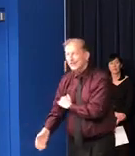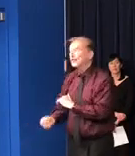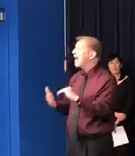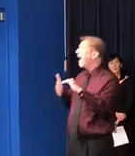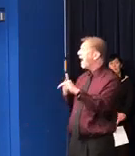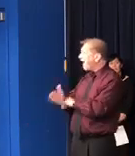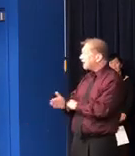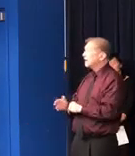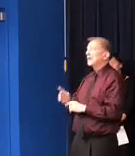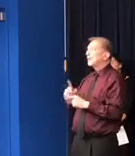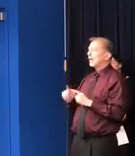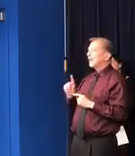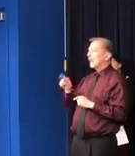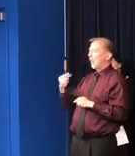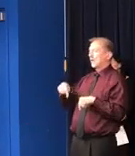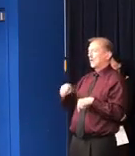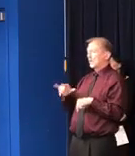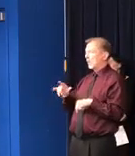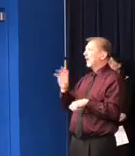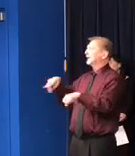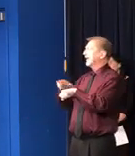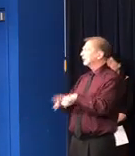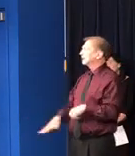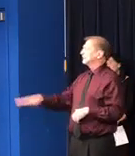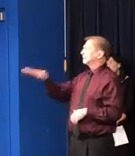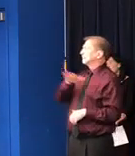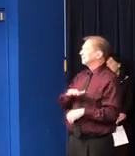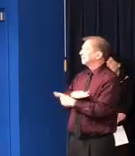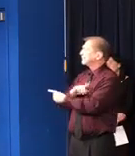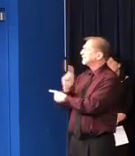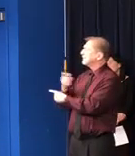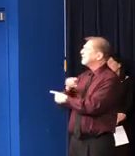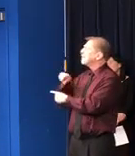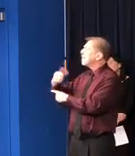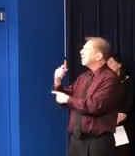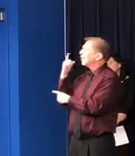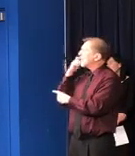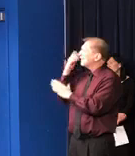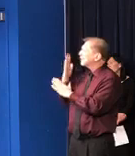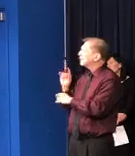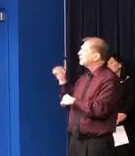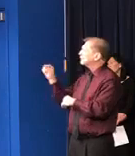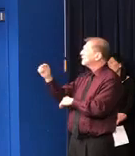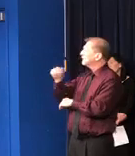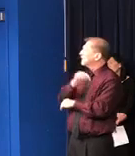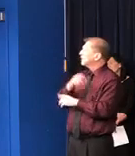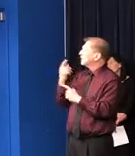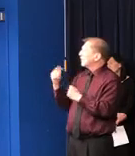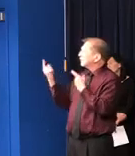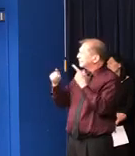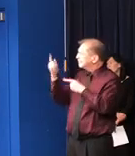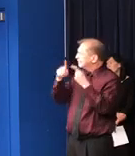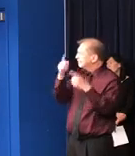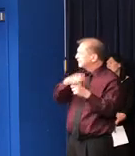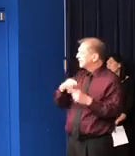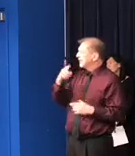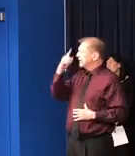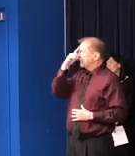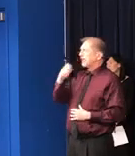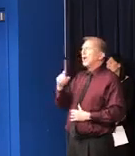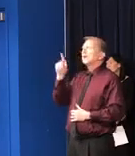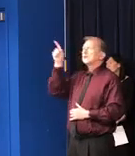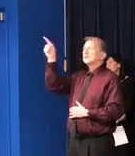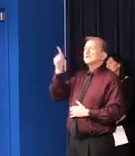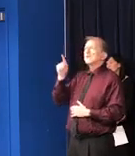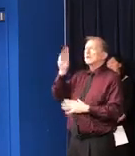a national endeavor. Are you coordinating with any other governors to prevent a patchwork of rules, especially in light of Trump's talk of reopening